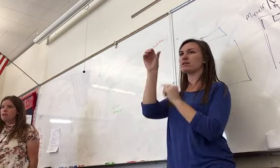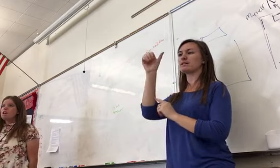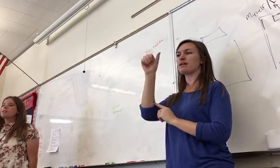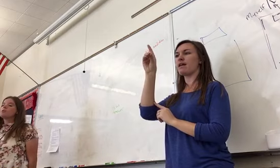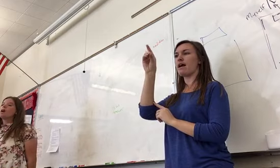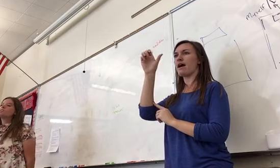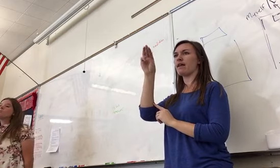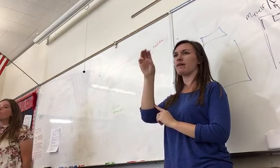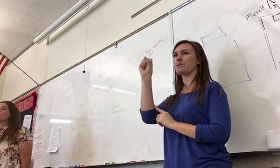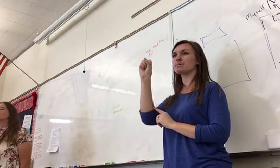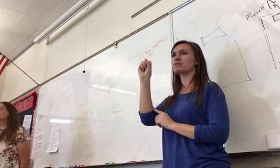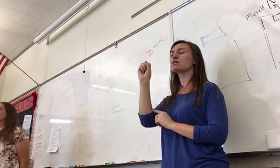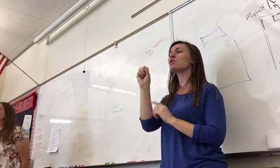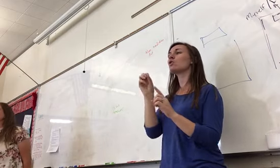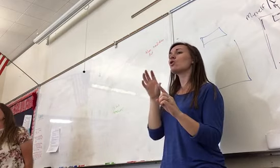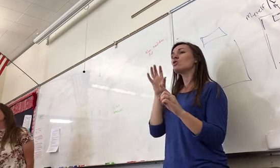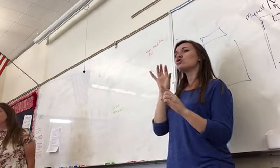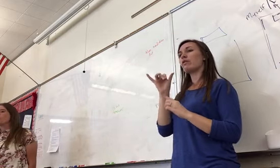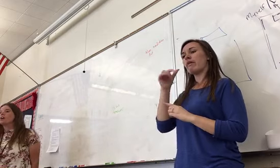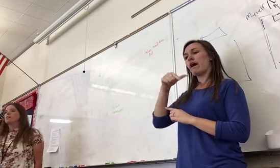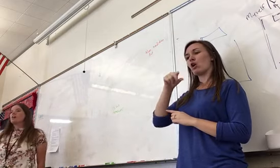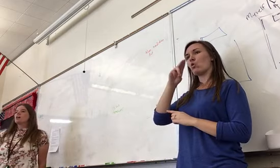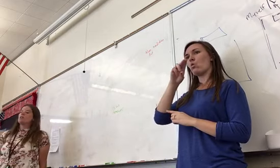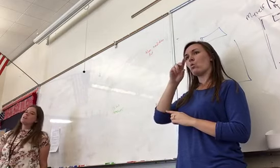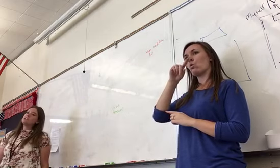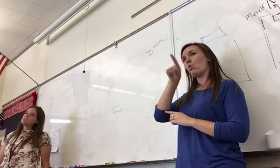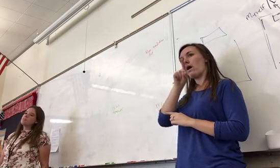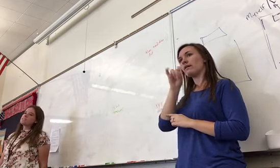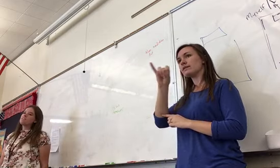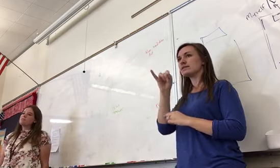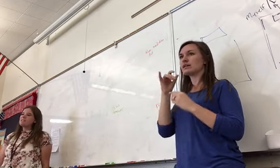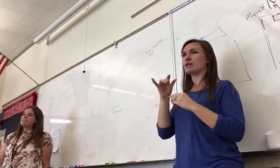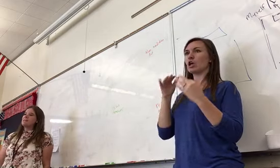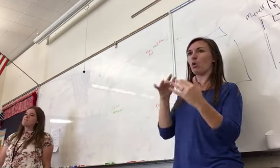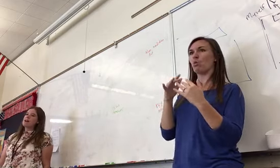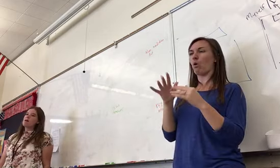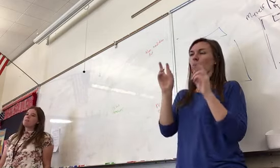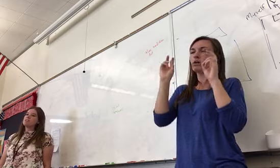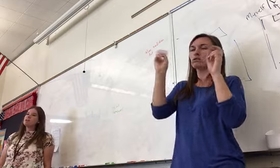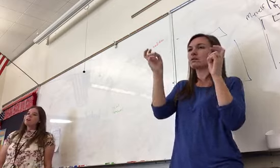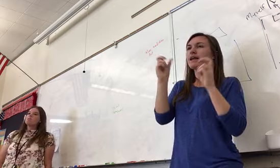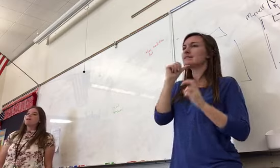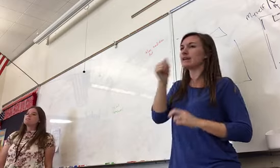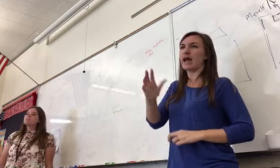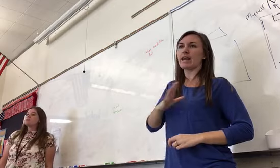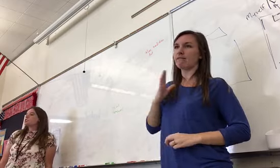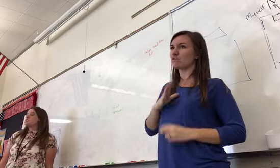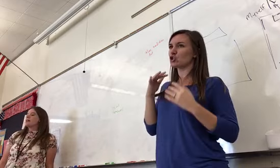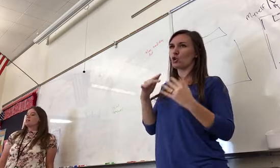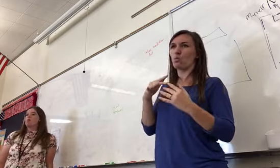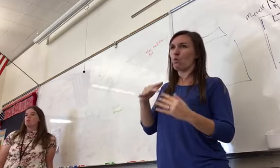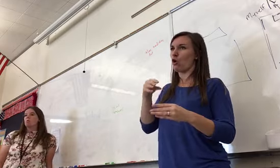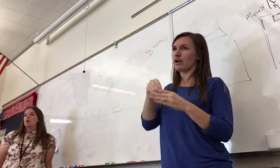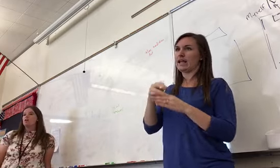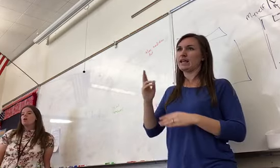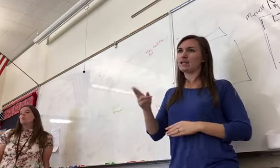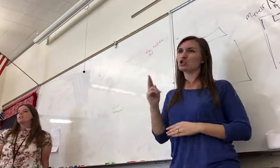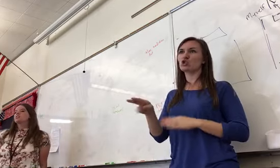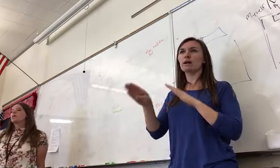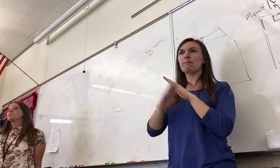The quasi-war was an unofficial war. According to the U.S. government, it never happened. Basically, it was just an economic war. We stopped